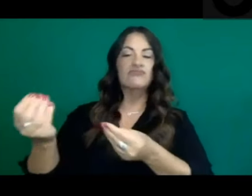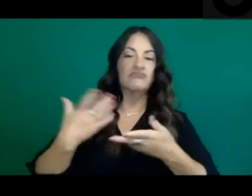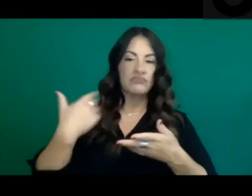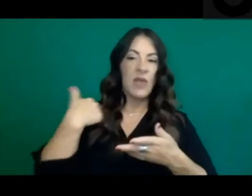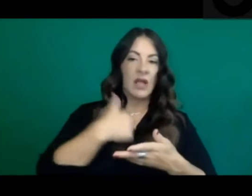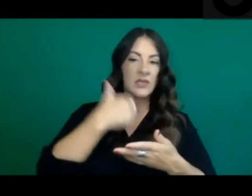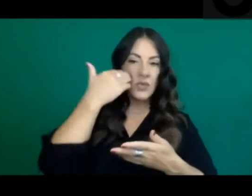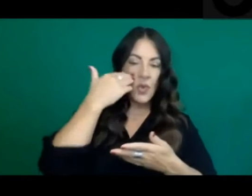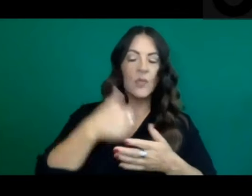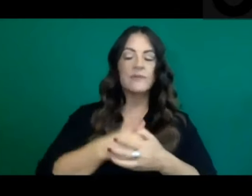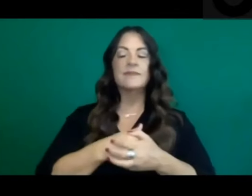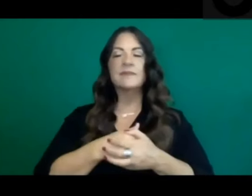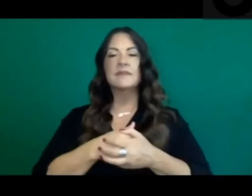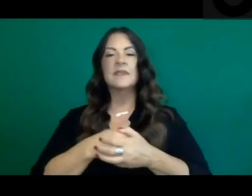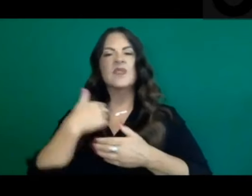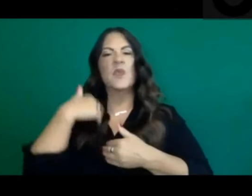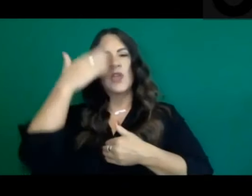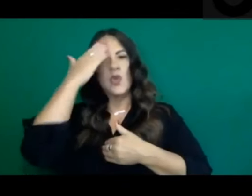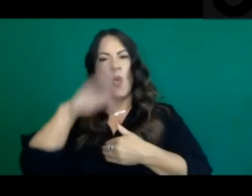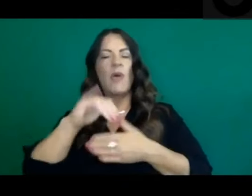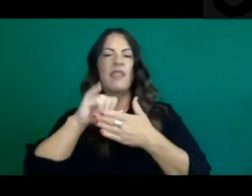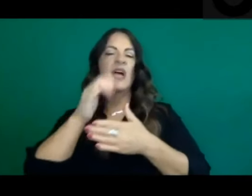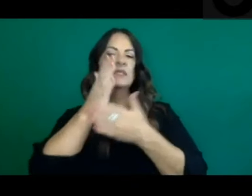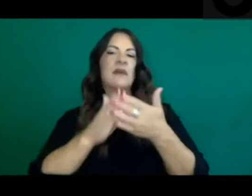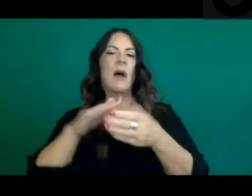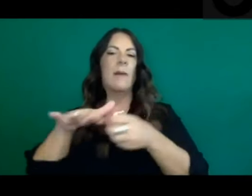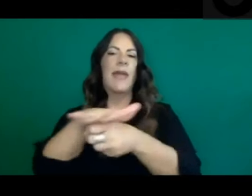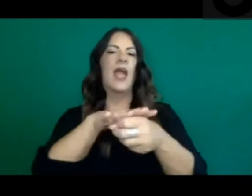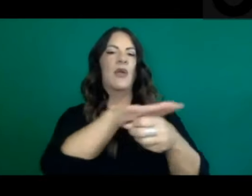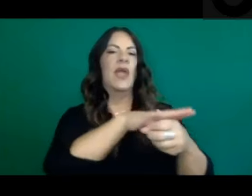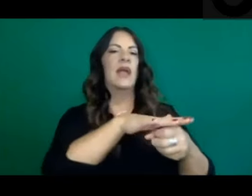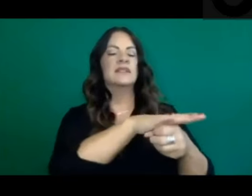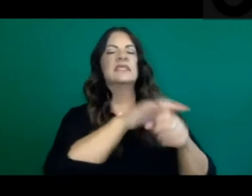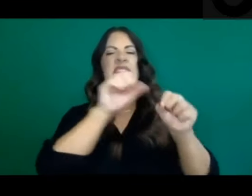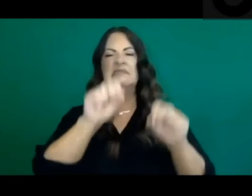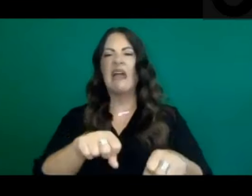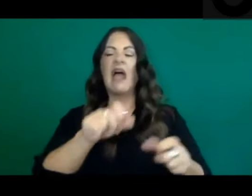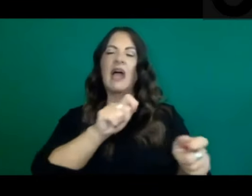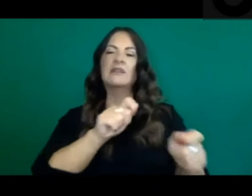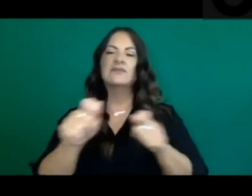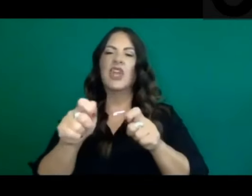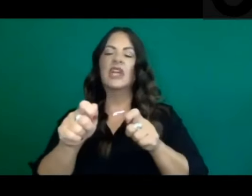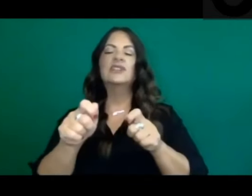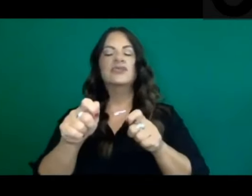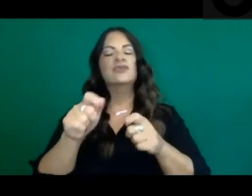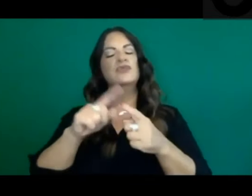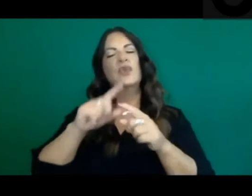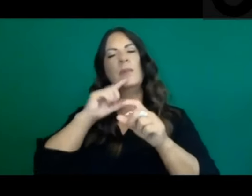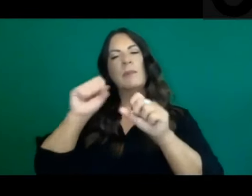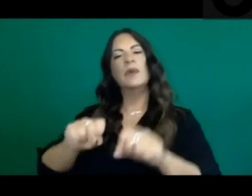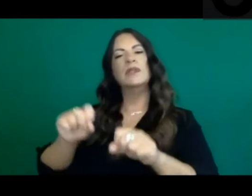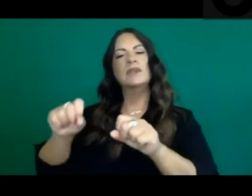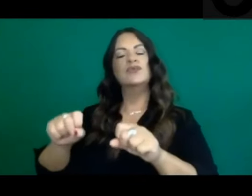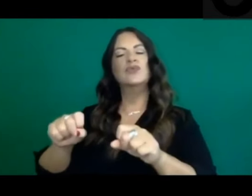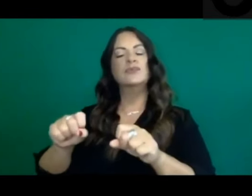certain sectors to begin to move from where they are today to potentially